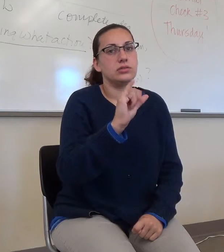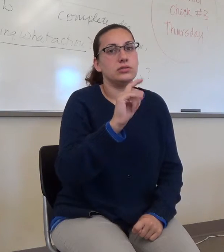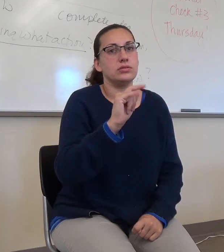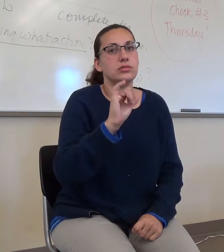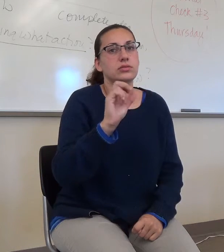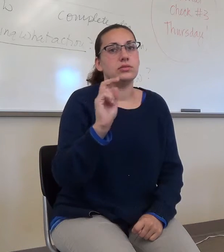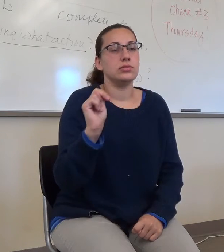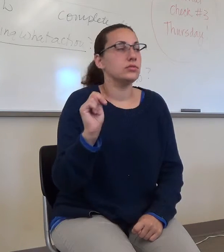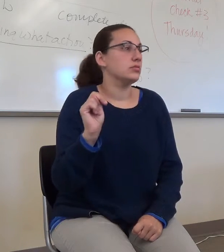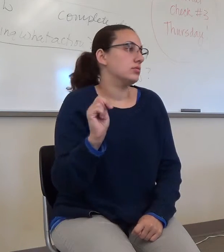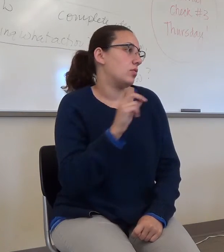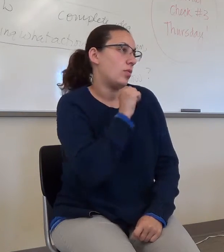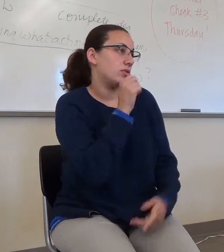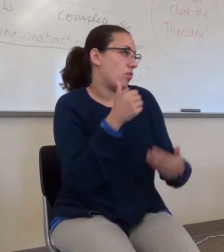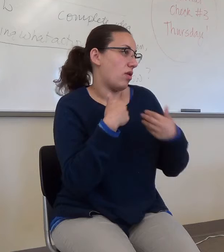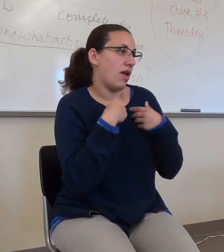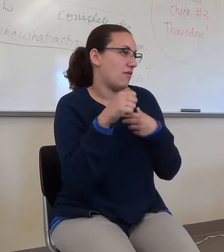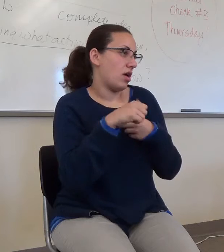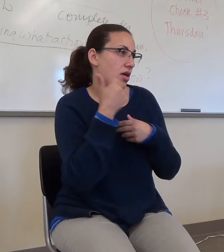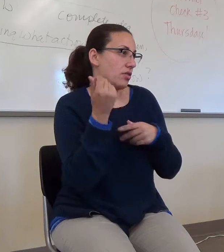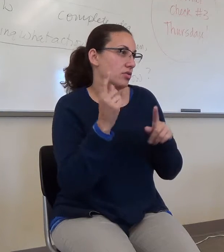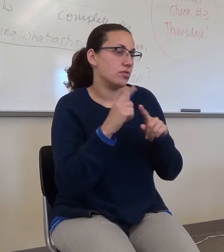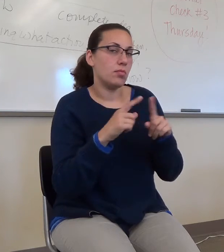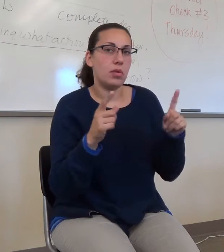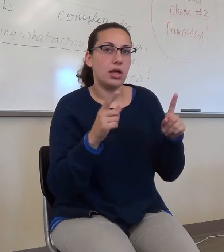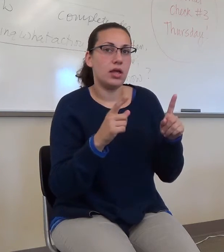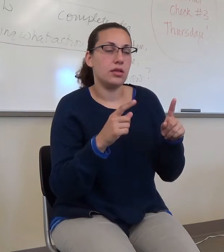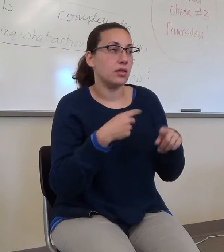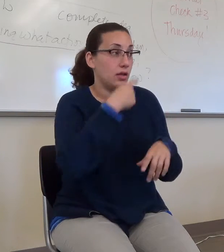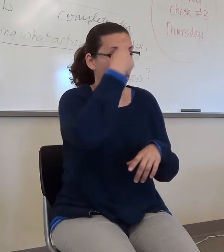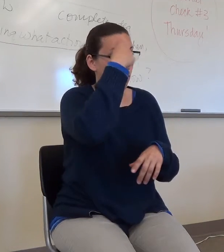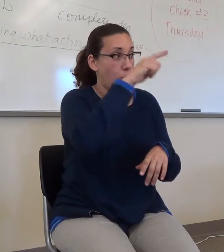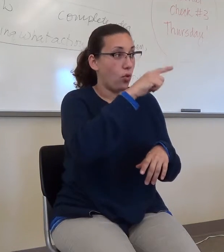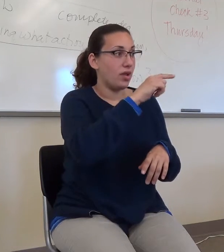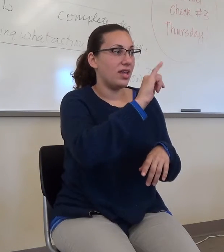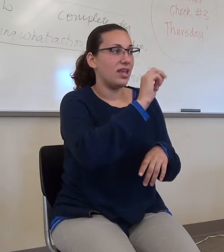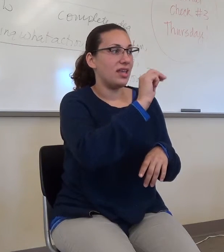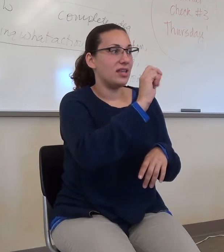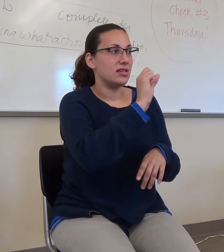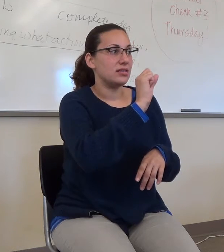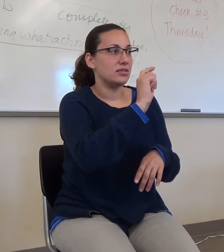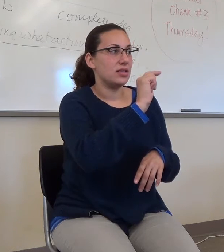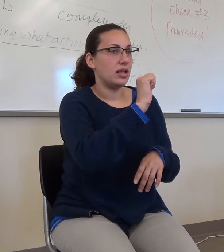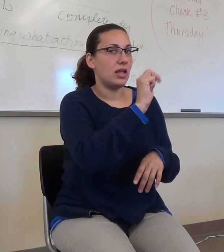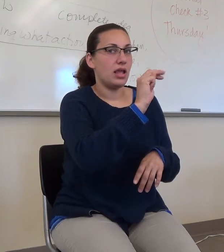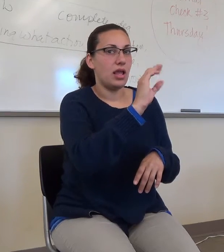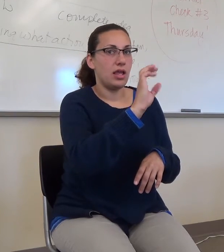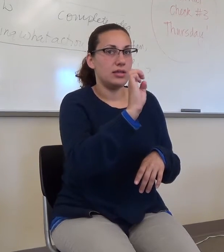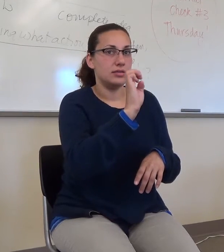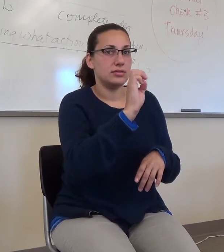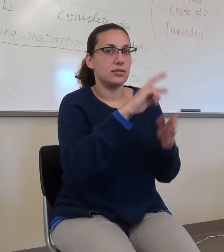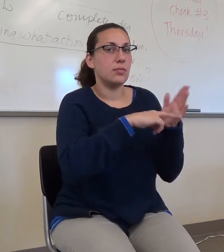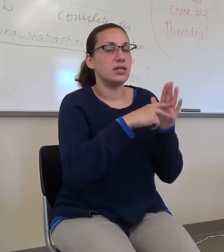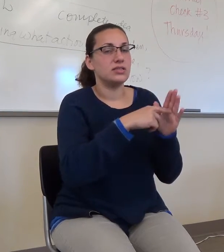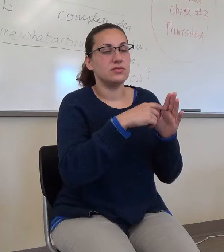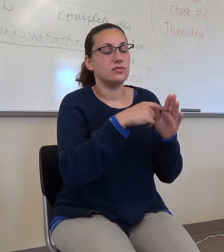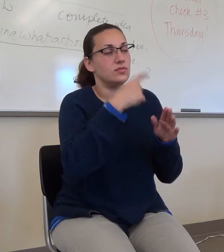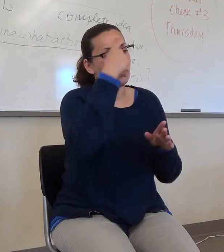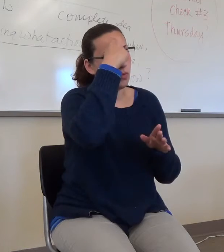although we don't have any others. Then for instance, that's what one of the interests that goes on, is give us an